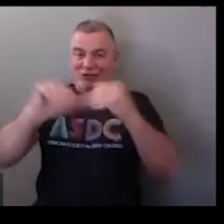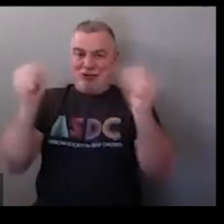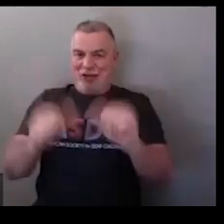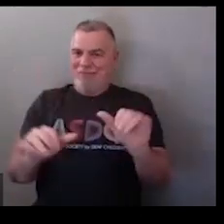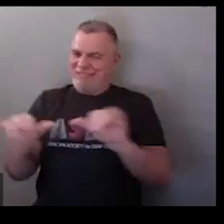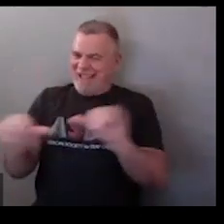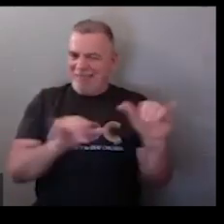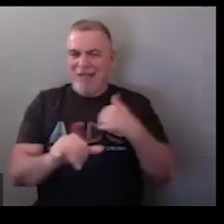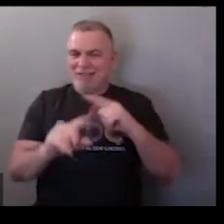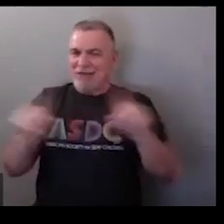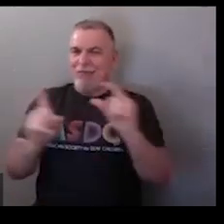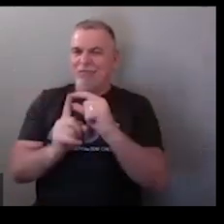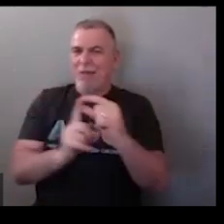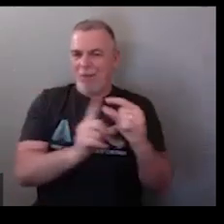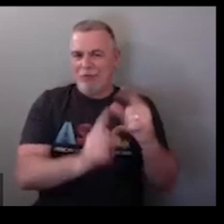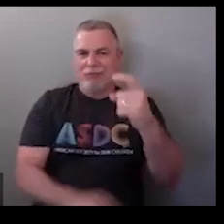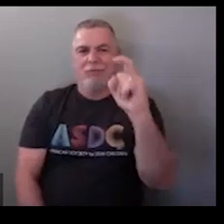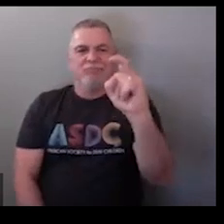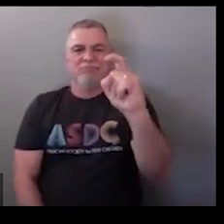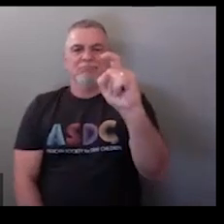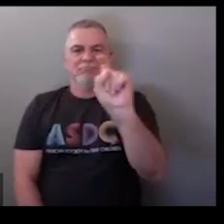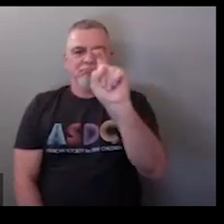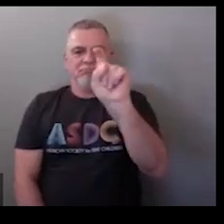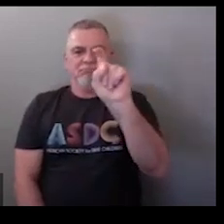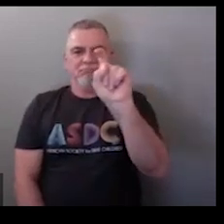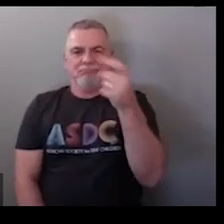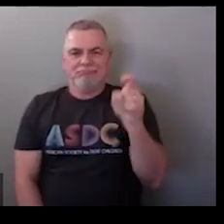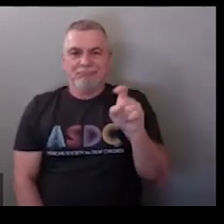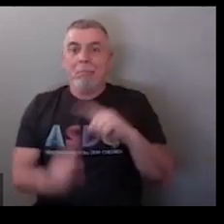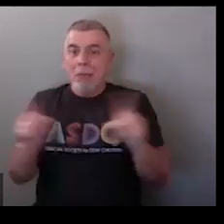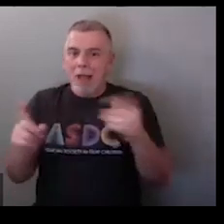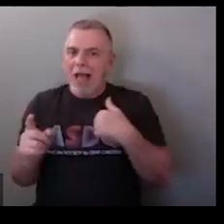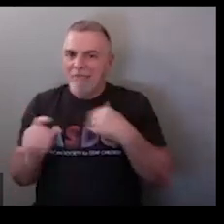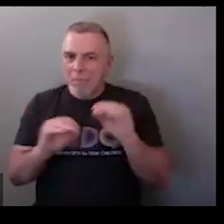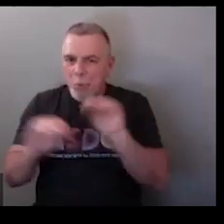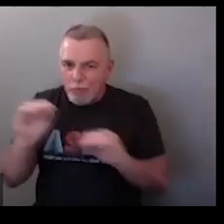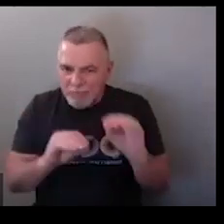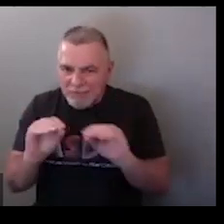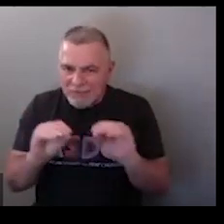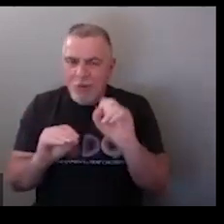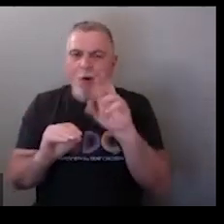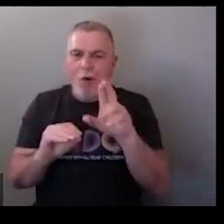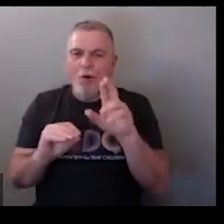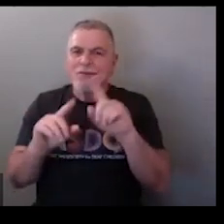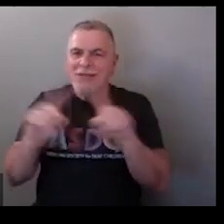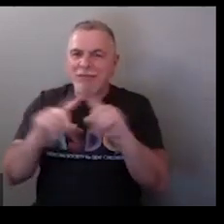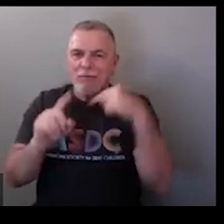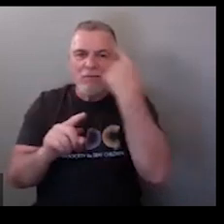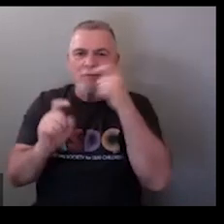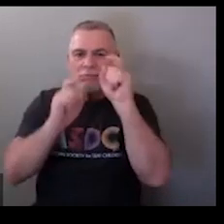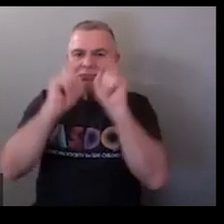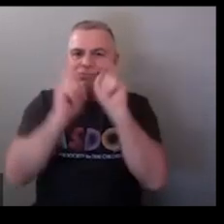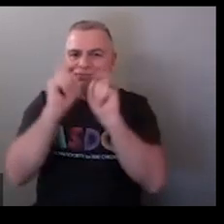okay so hand shape okay this is the x hand shape but the movement is what